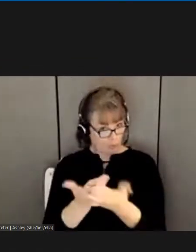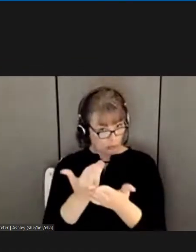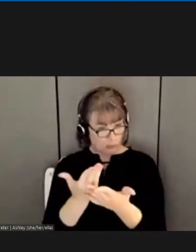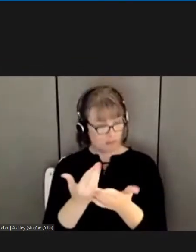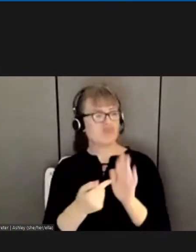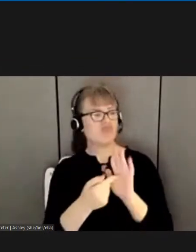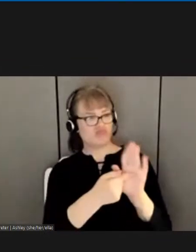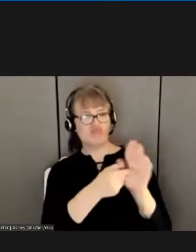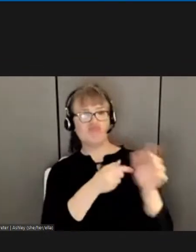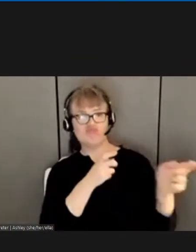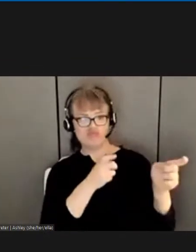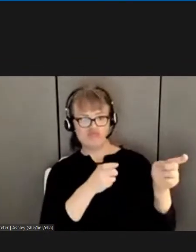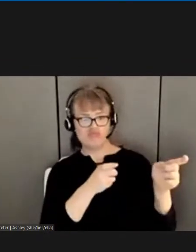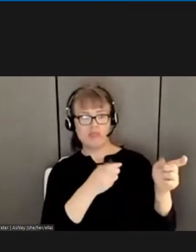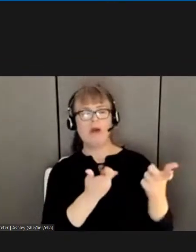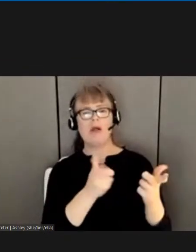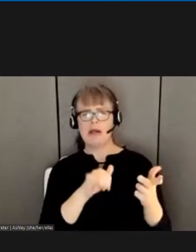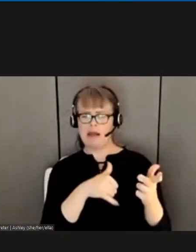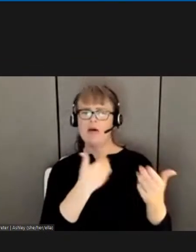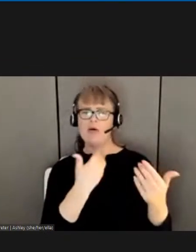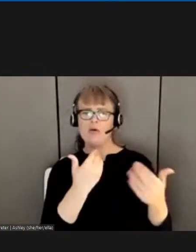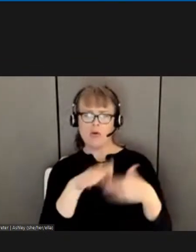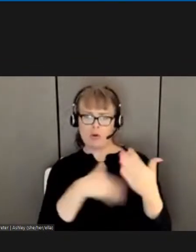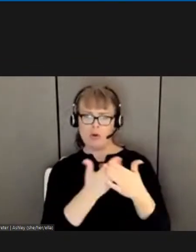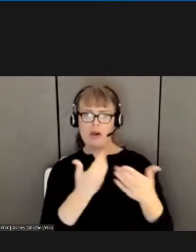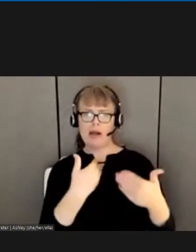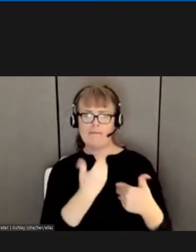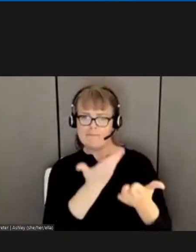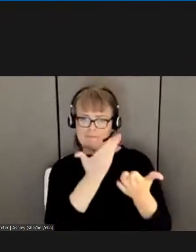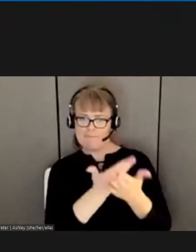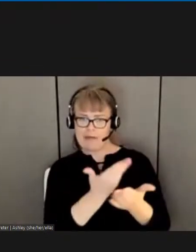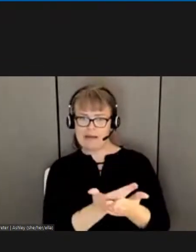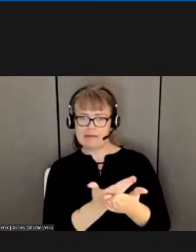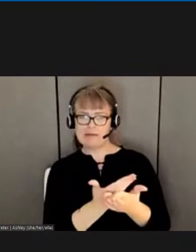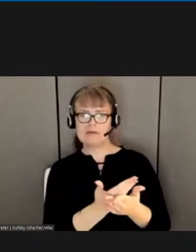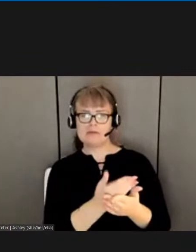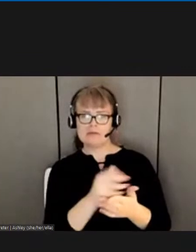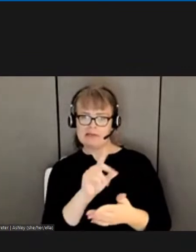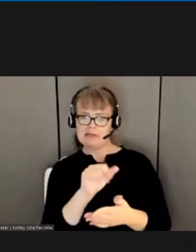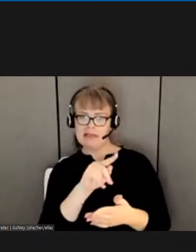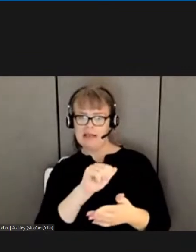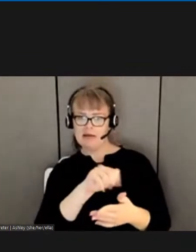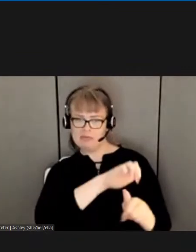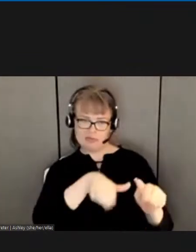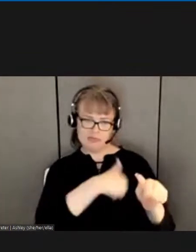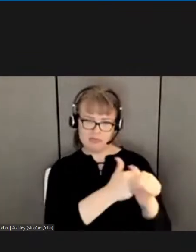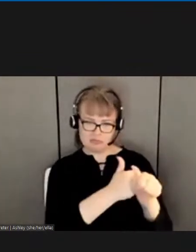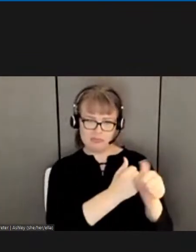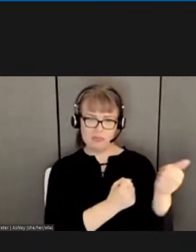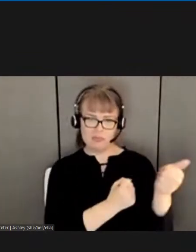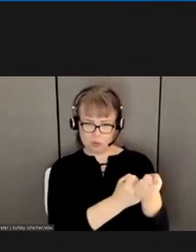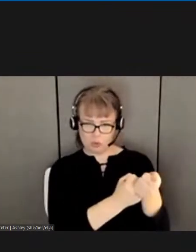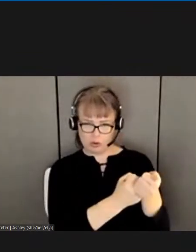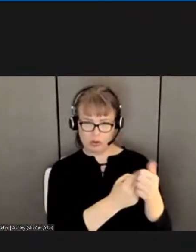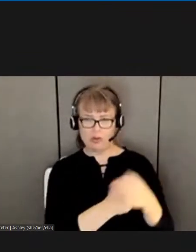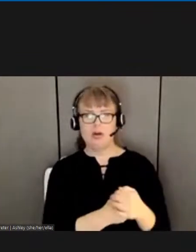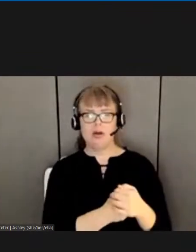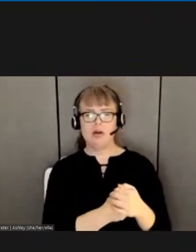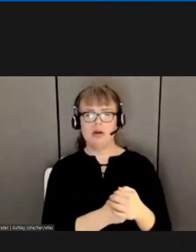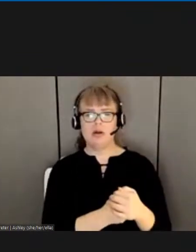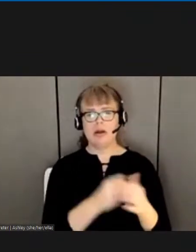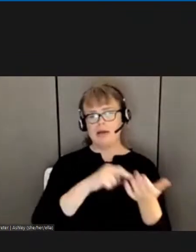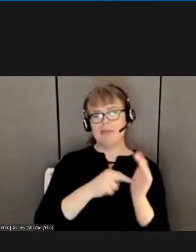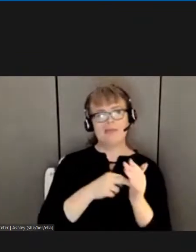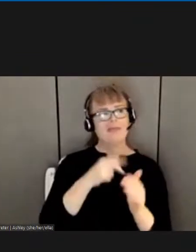fat it's all supported in facts and data we're much more armed with data and facts it will be more difficult for the postal